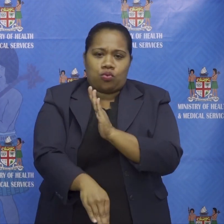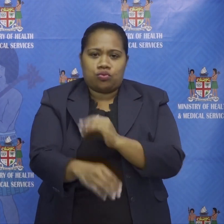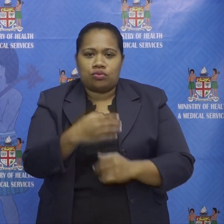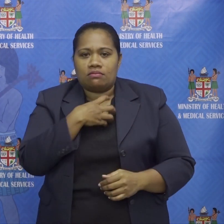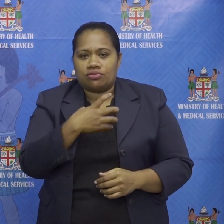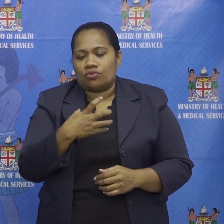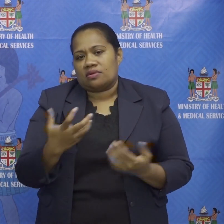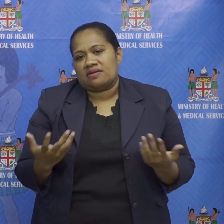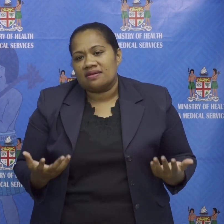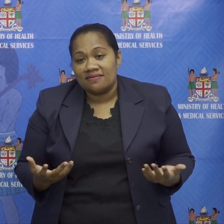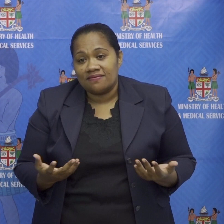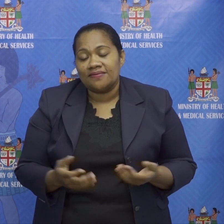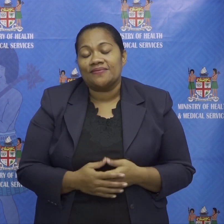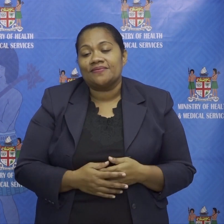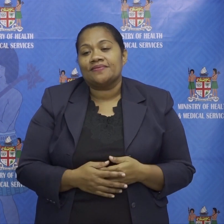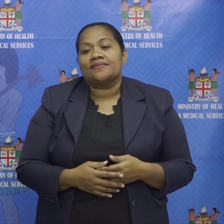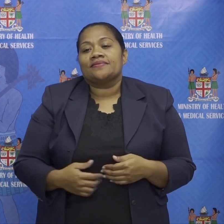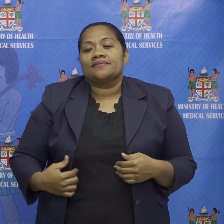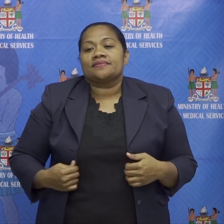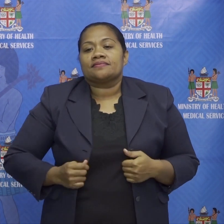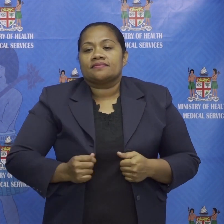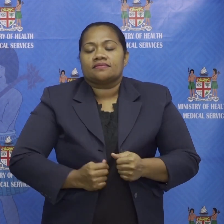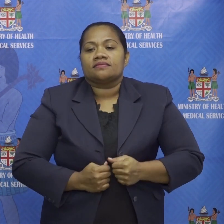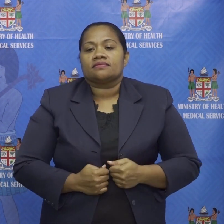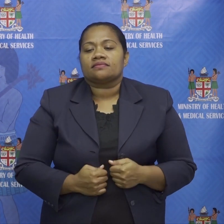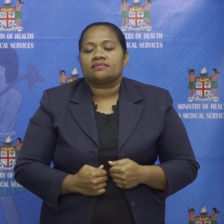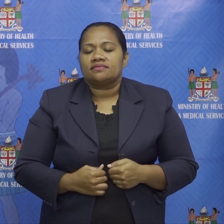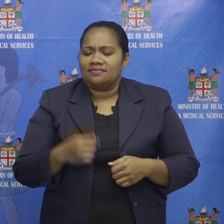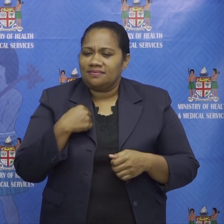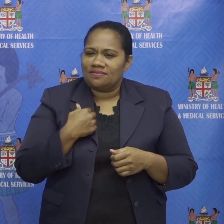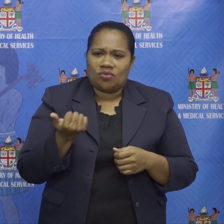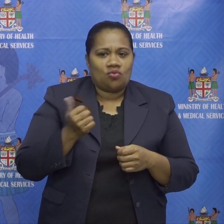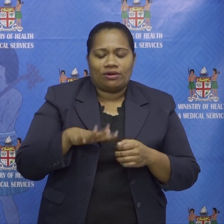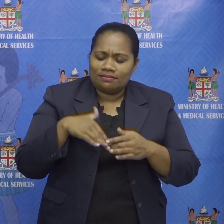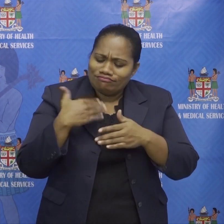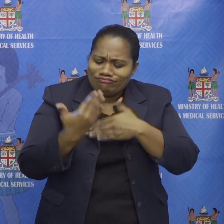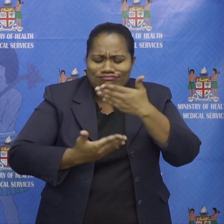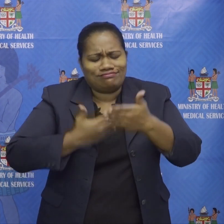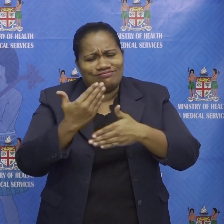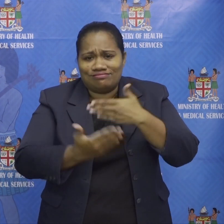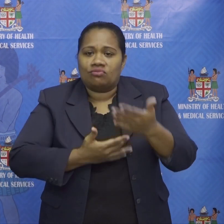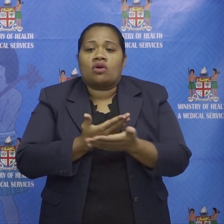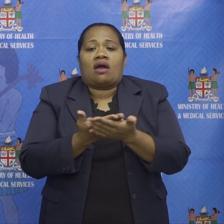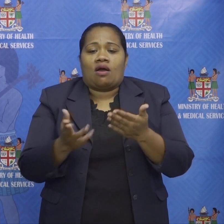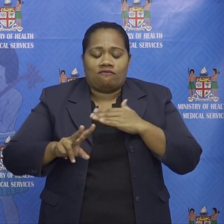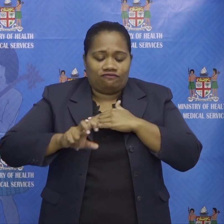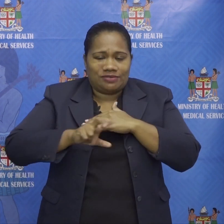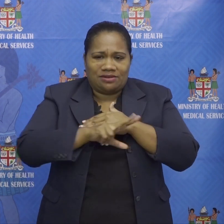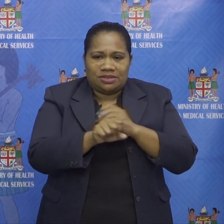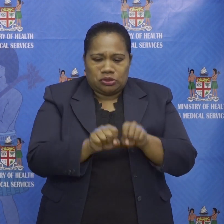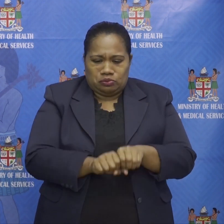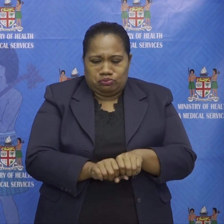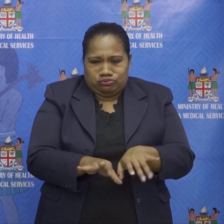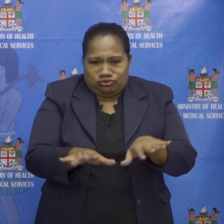i've explained at great length how this virus travels it can